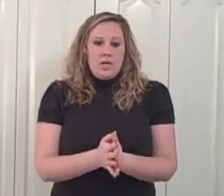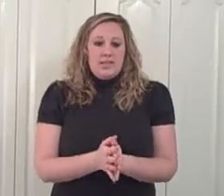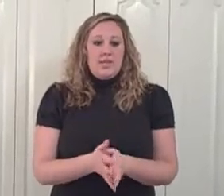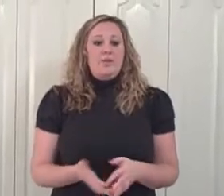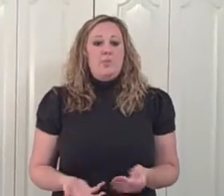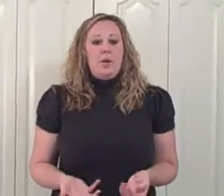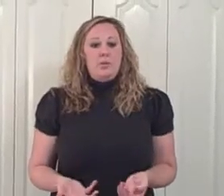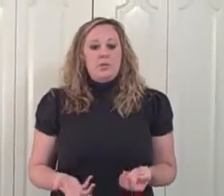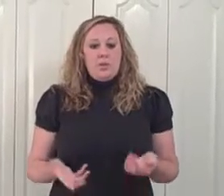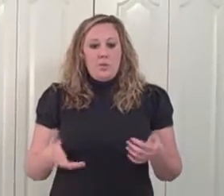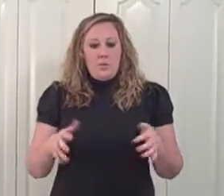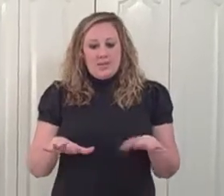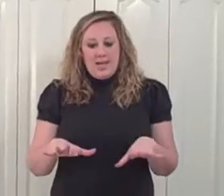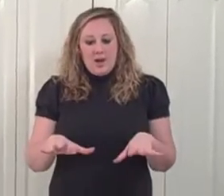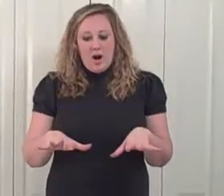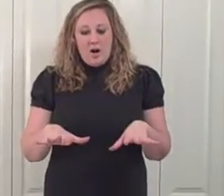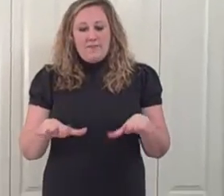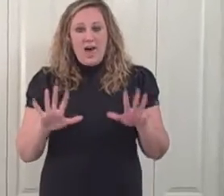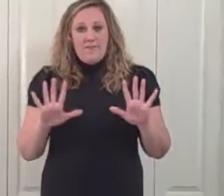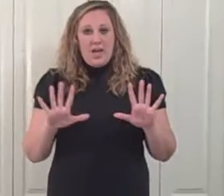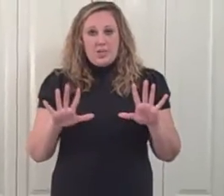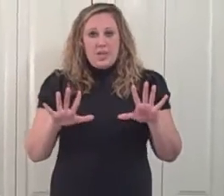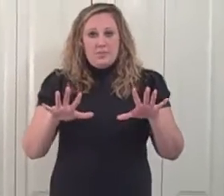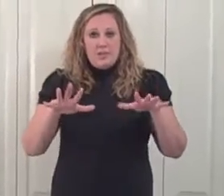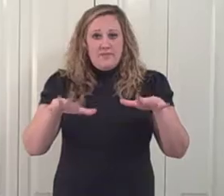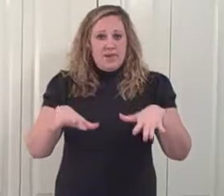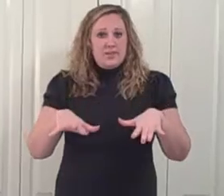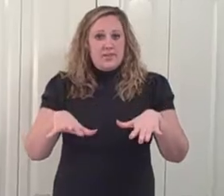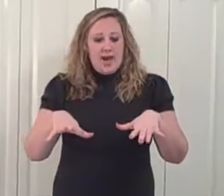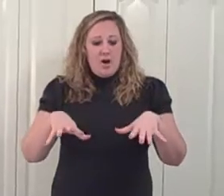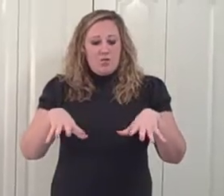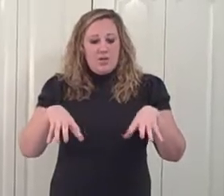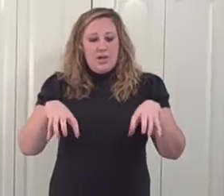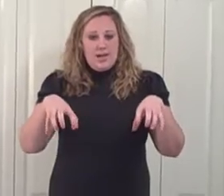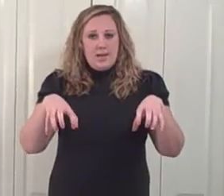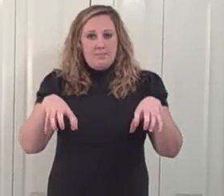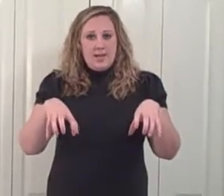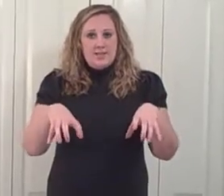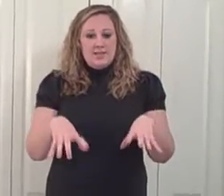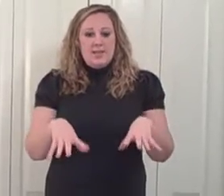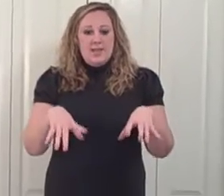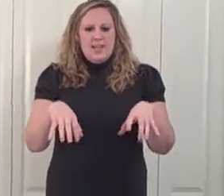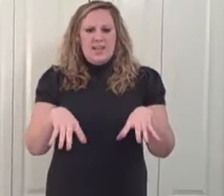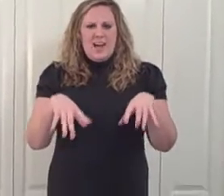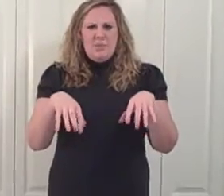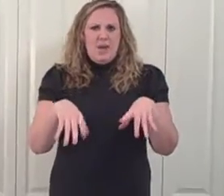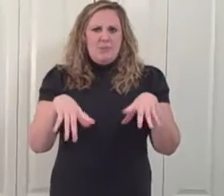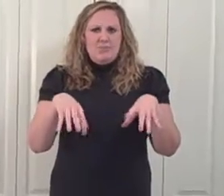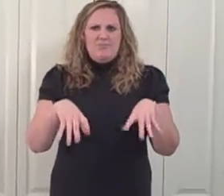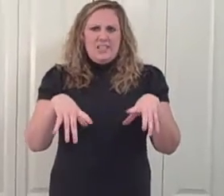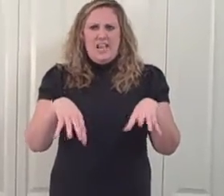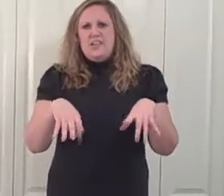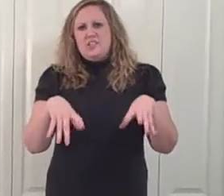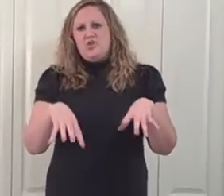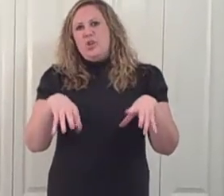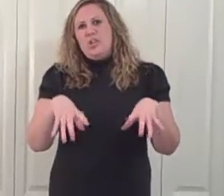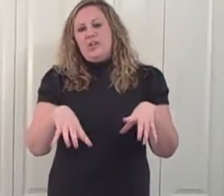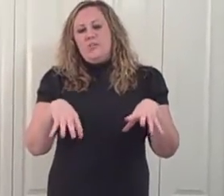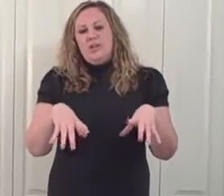Sign for bubbles. We're going to take our five handshapes face down and bent and kind of make them dance and jiggle a little